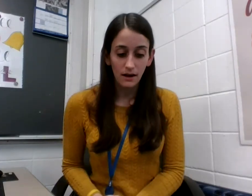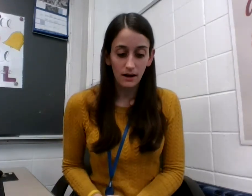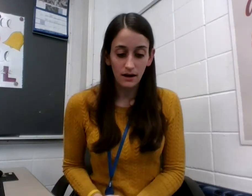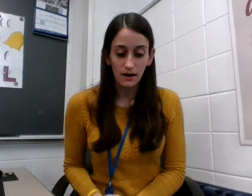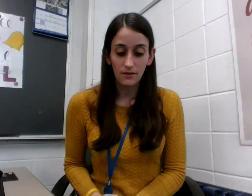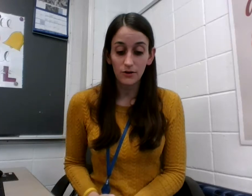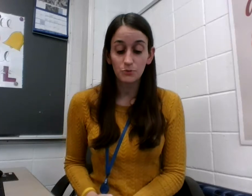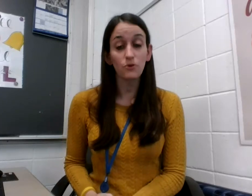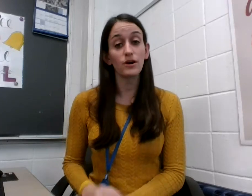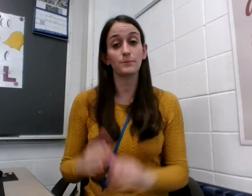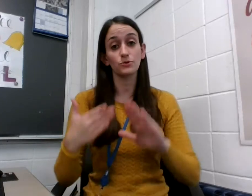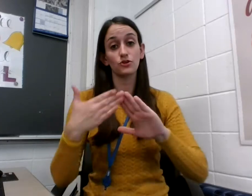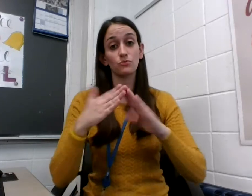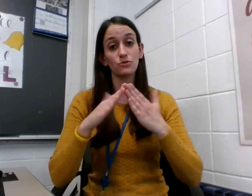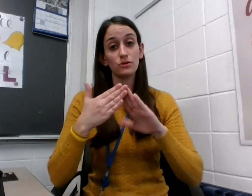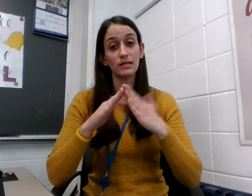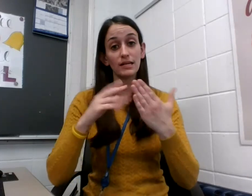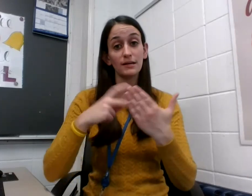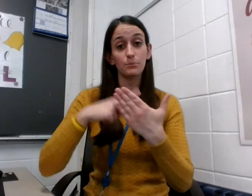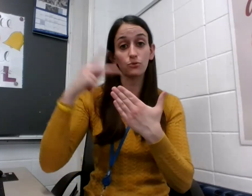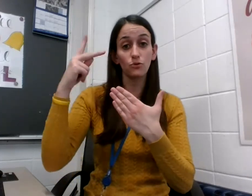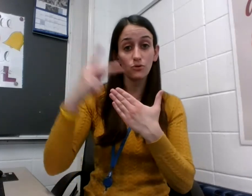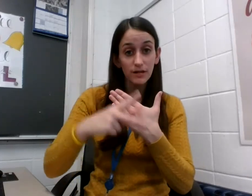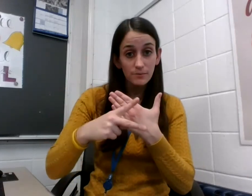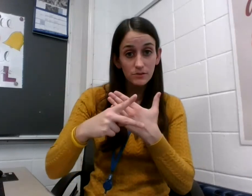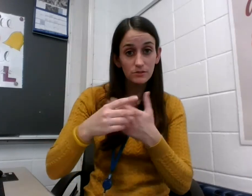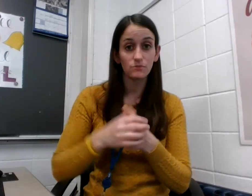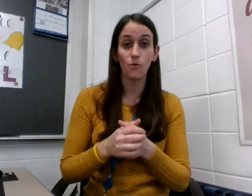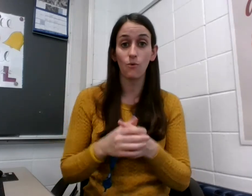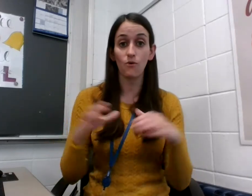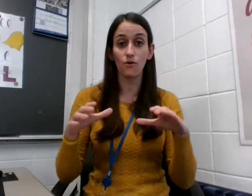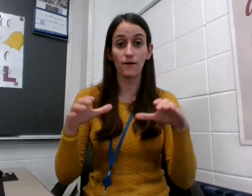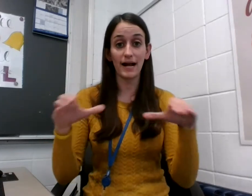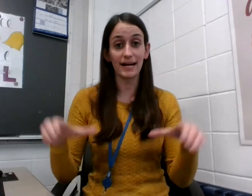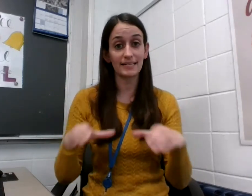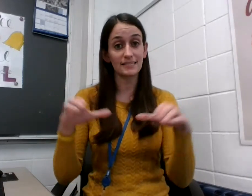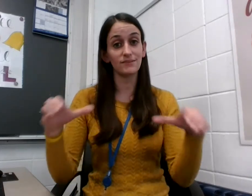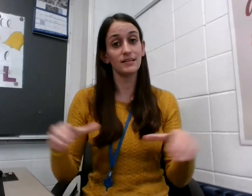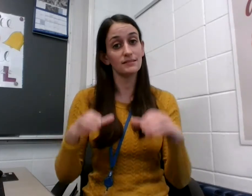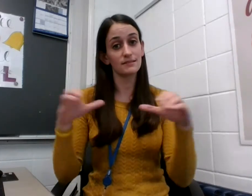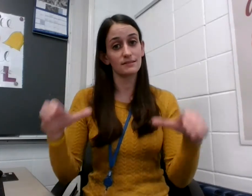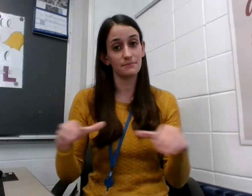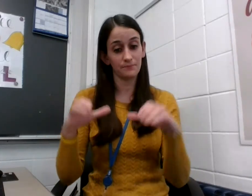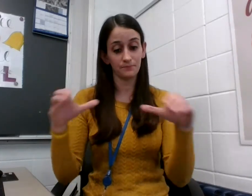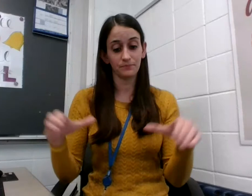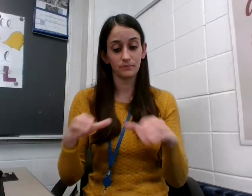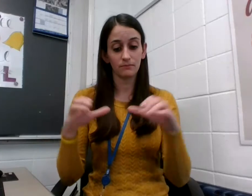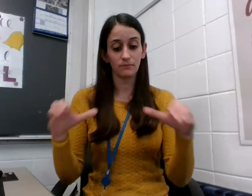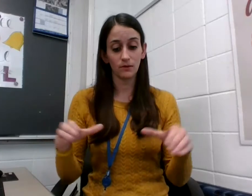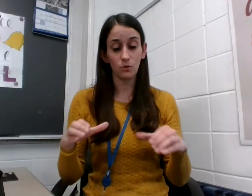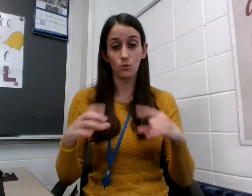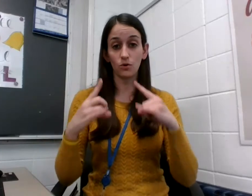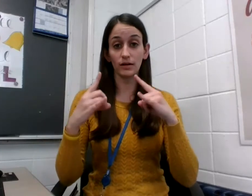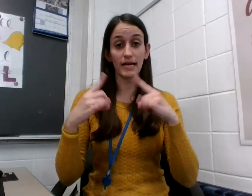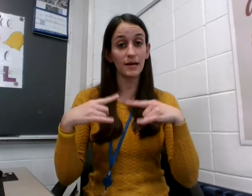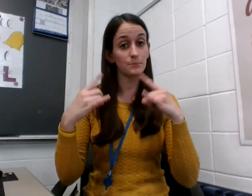There's programs, so community programs, or activities, or camps.